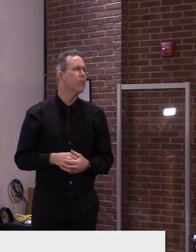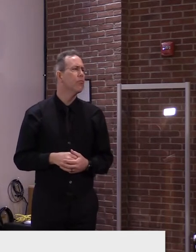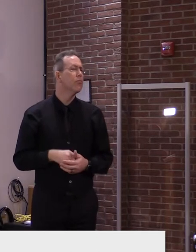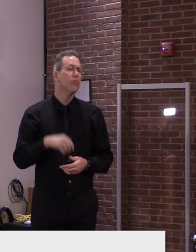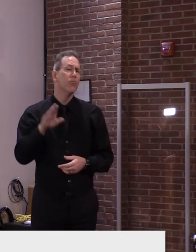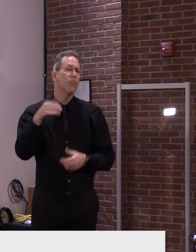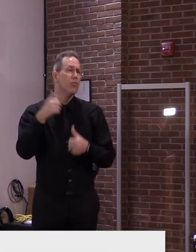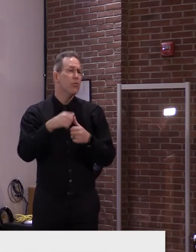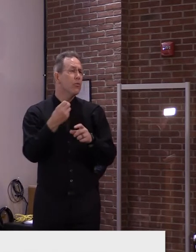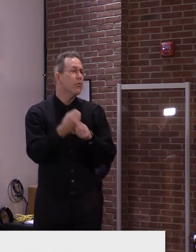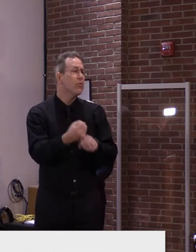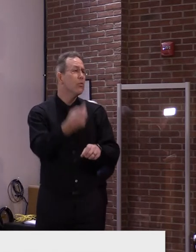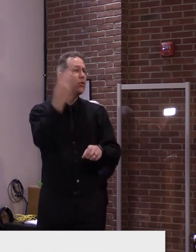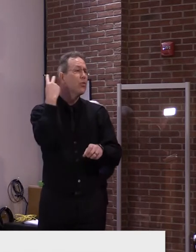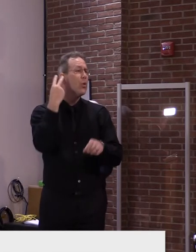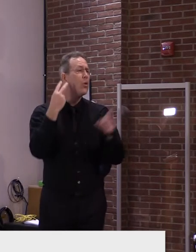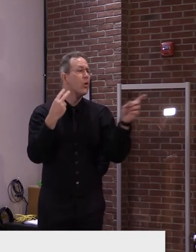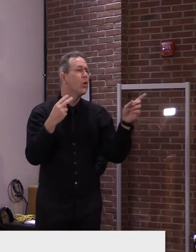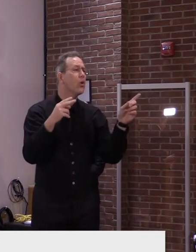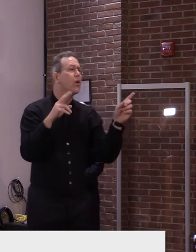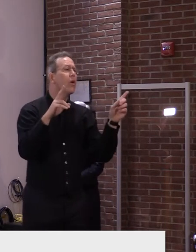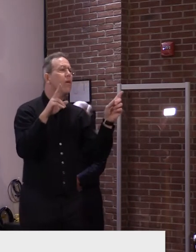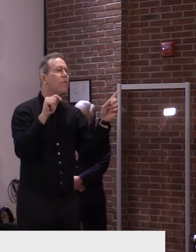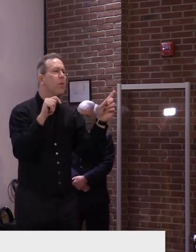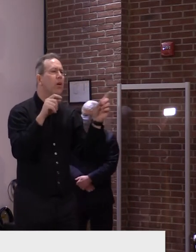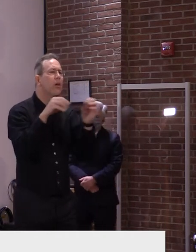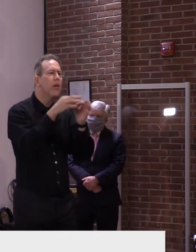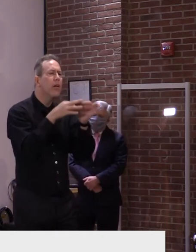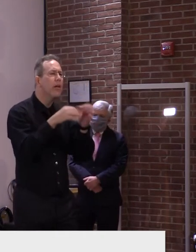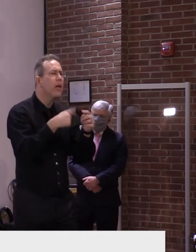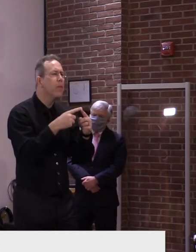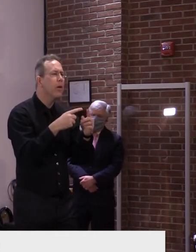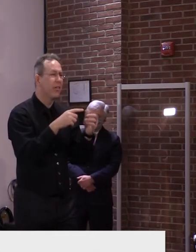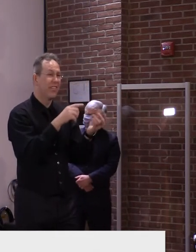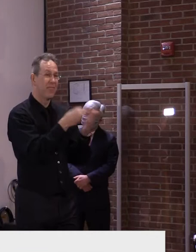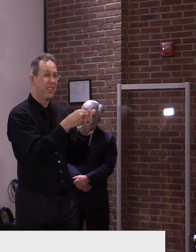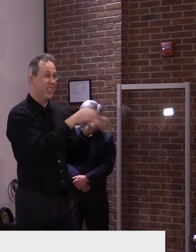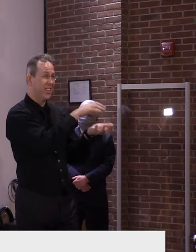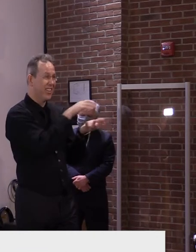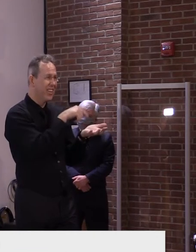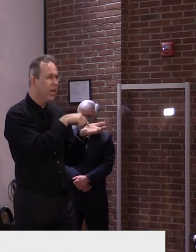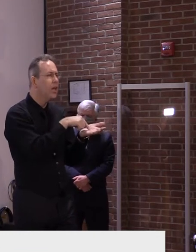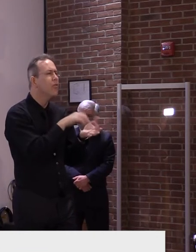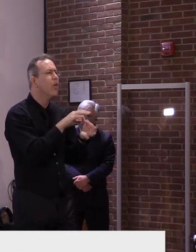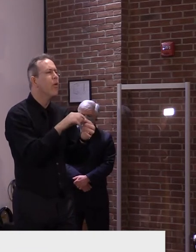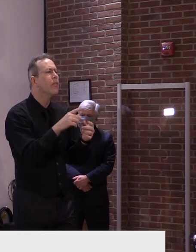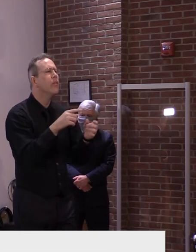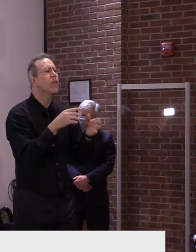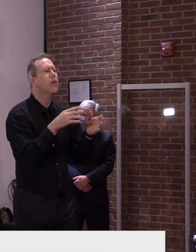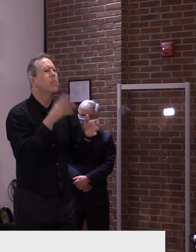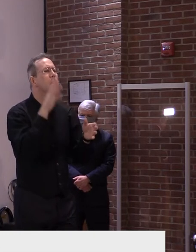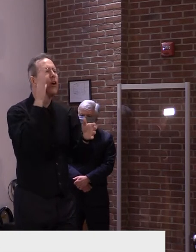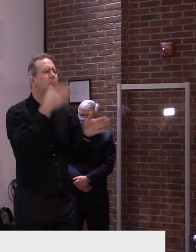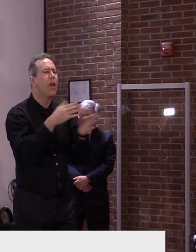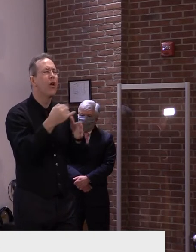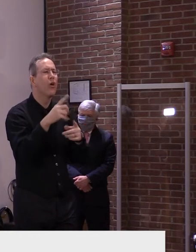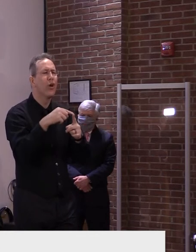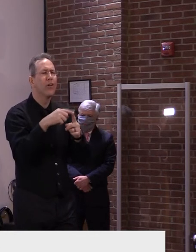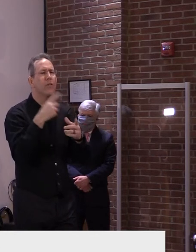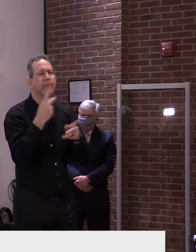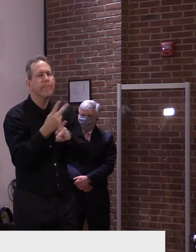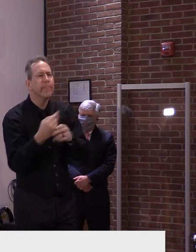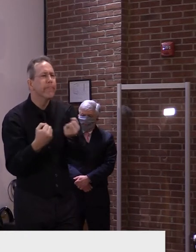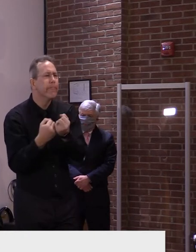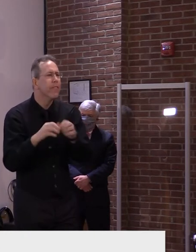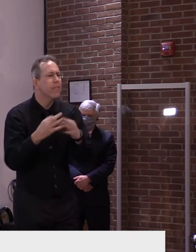Planned Parenthood when the Trump administration said abortion providers no longer qualified. If, as seems likely, the